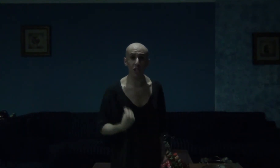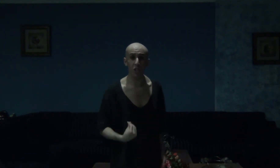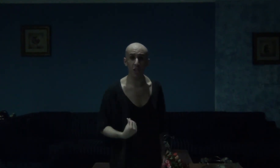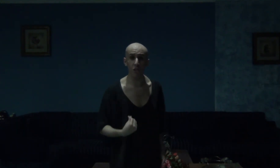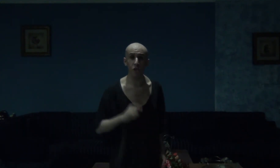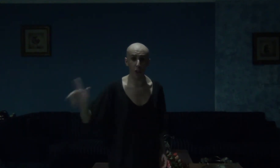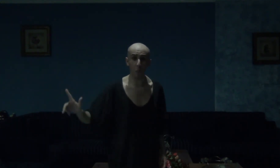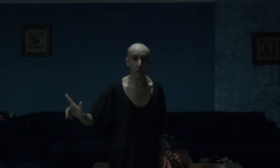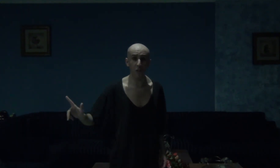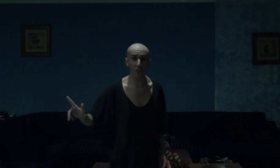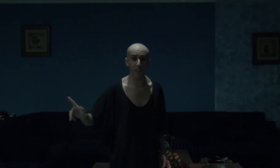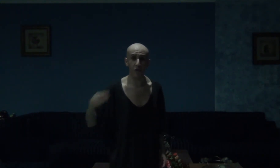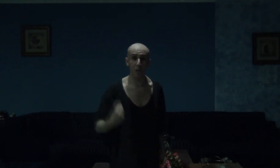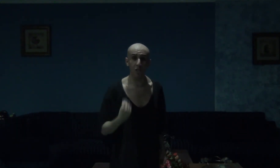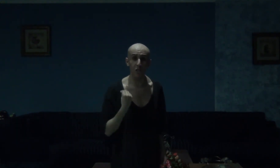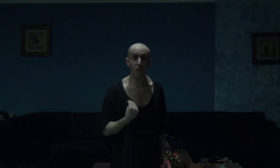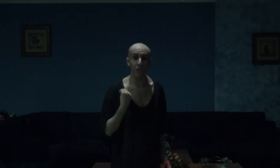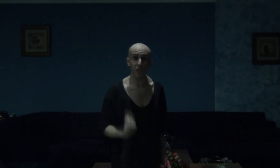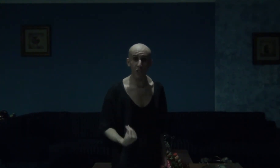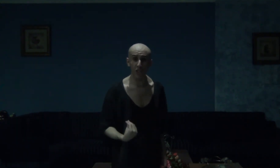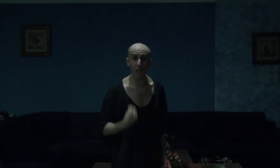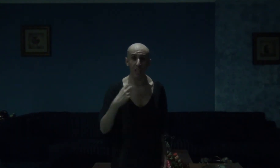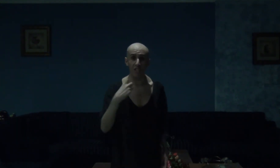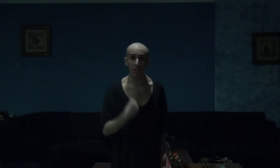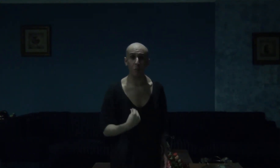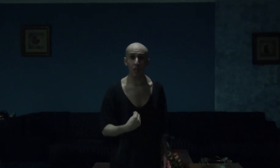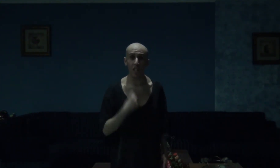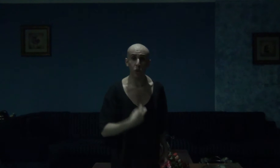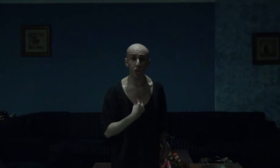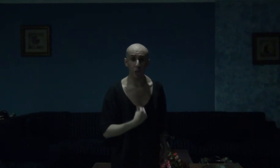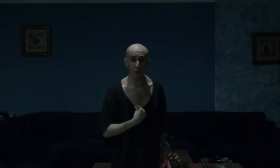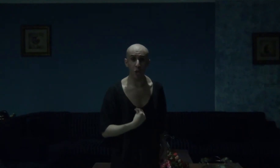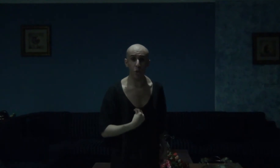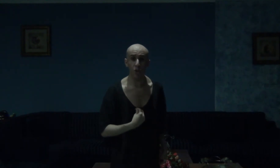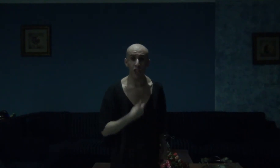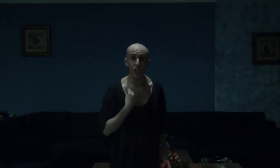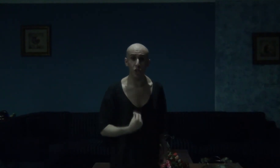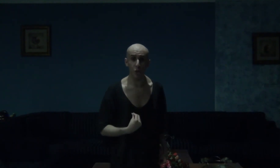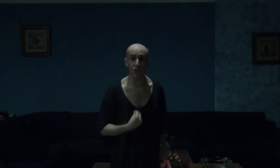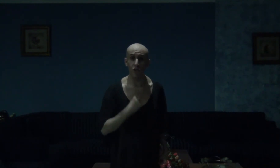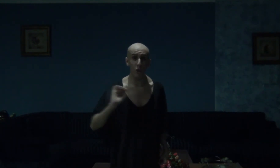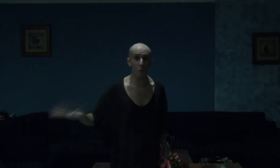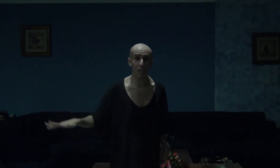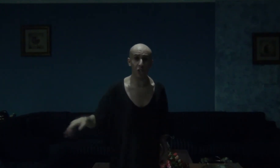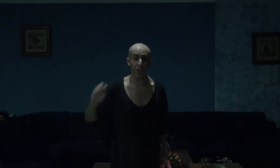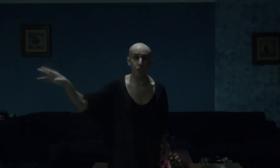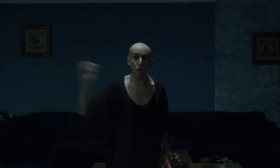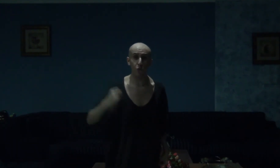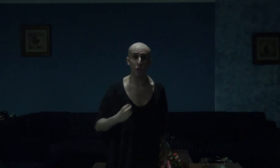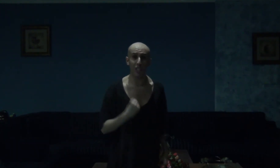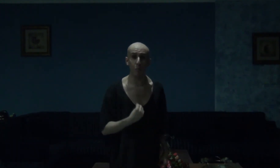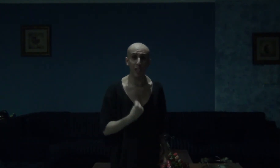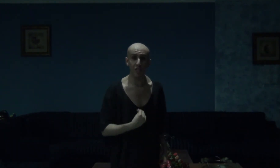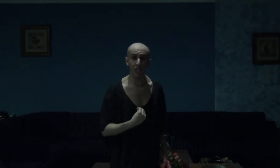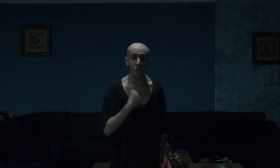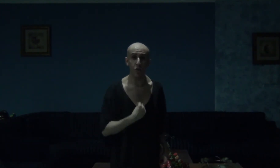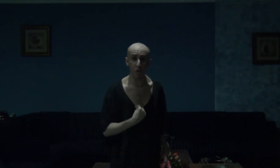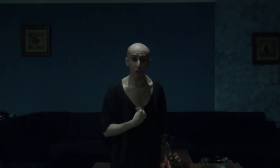good, not perfect, but still very good, and something which yours truly enjoyed so much, and was recommended to yours